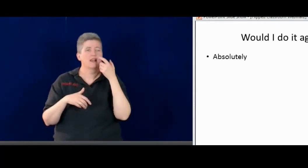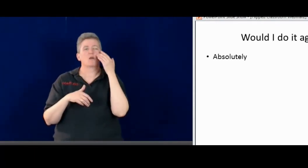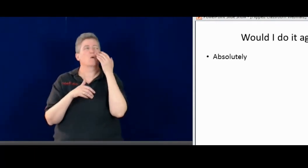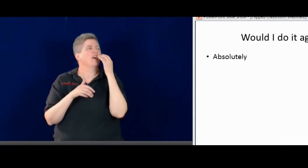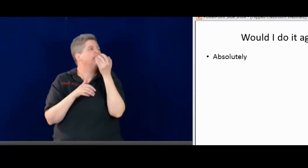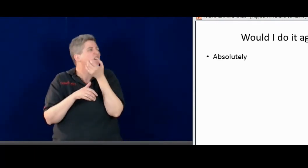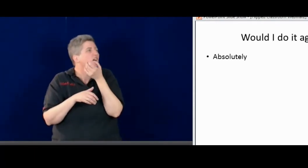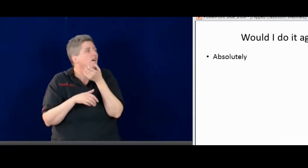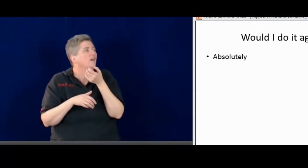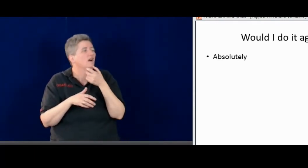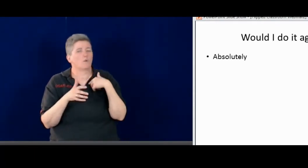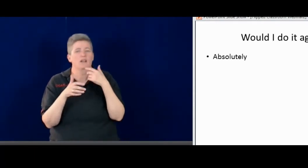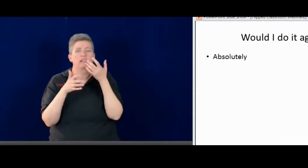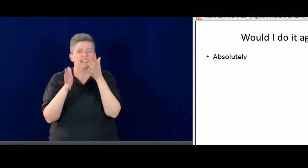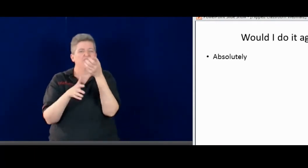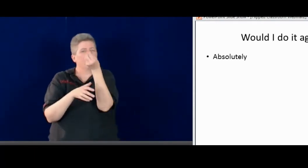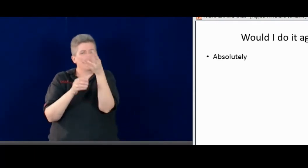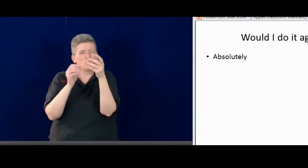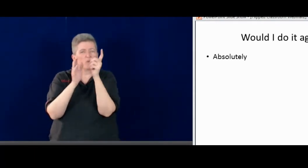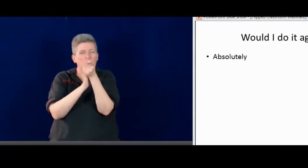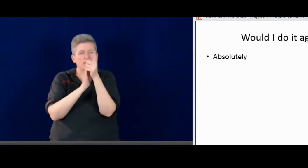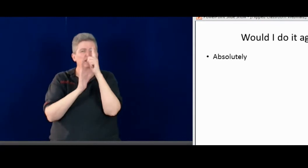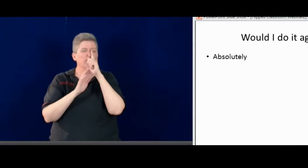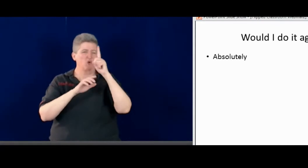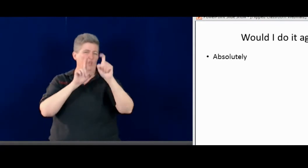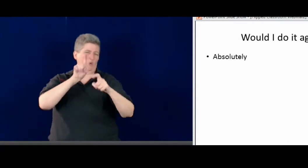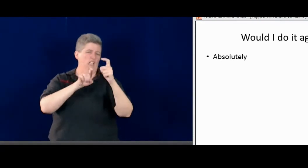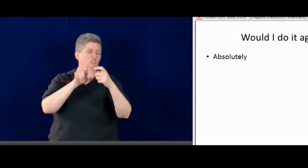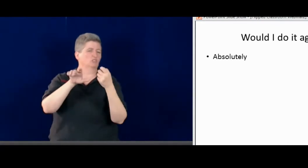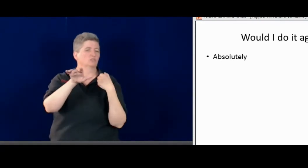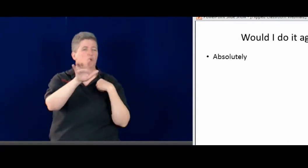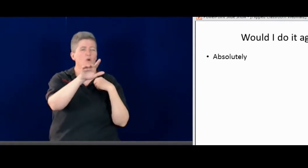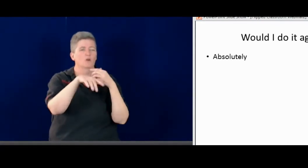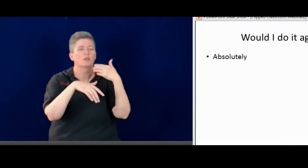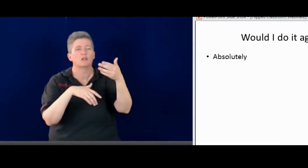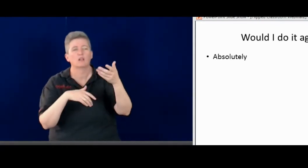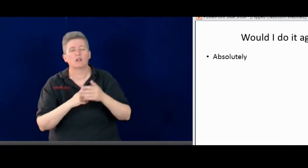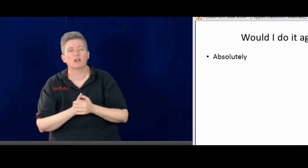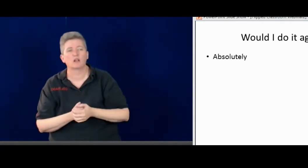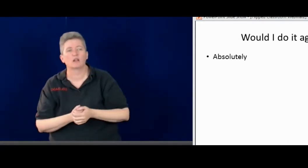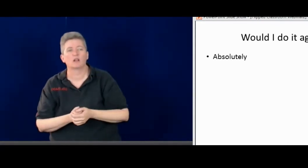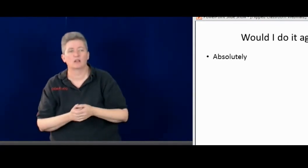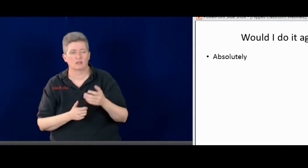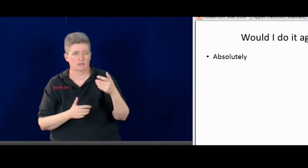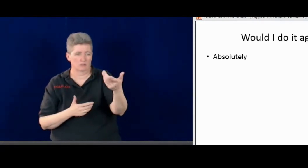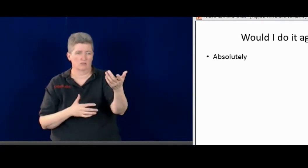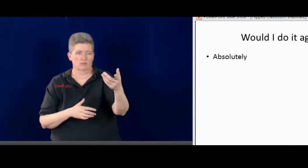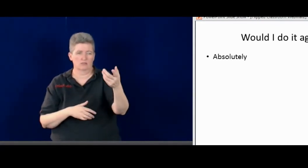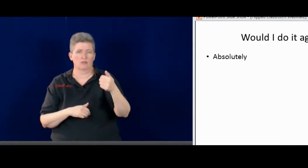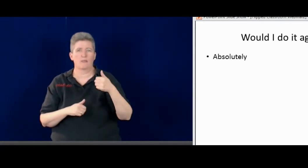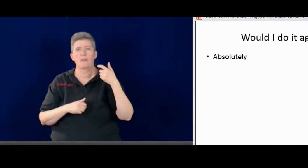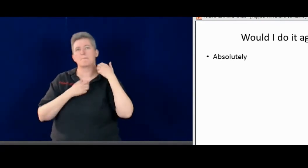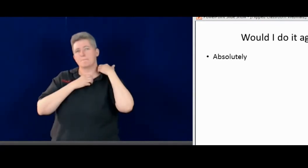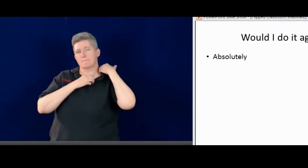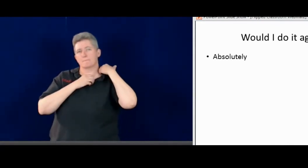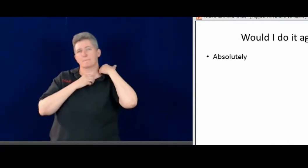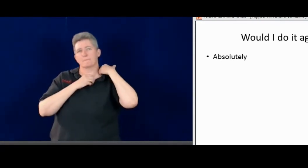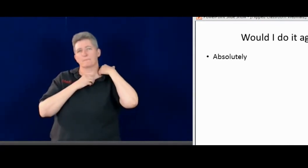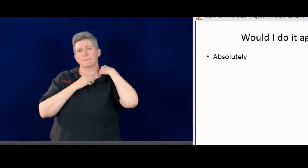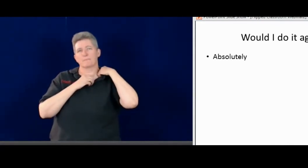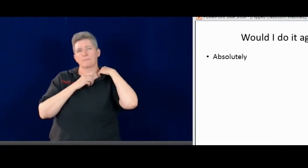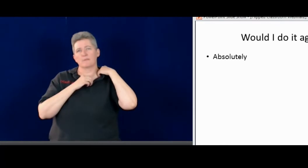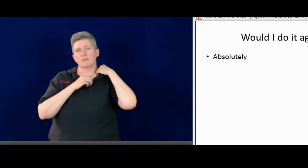And I'm just going to, I'm going to keep going. I know we just have just a few minutes left because I want to leave some time for some questions. You can go on.